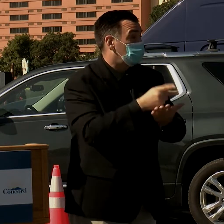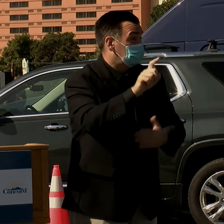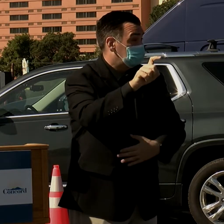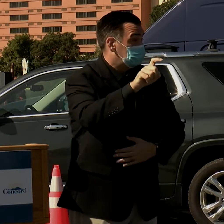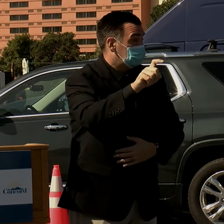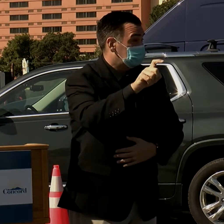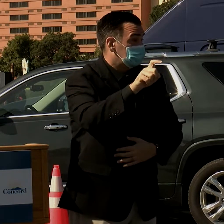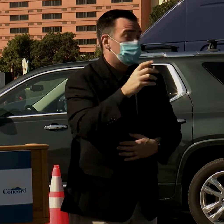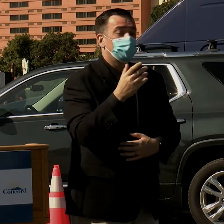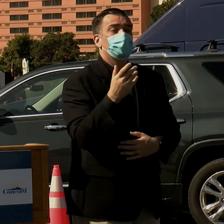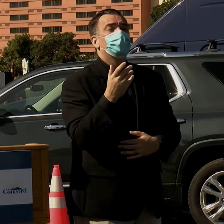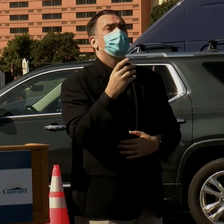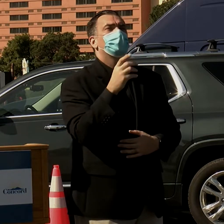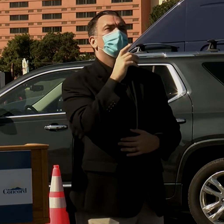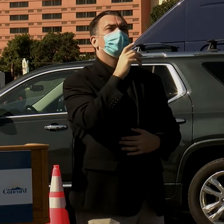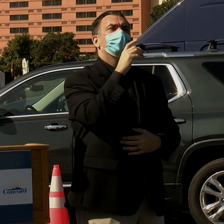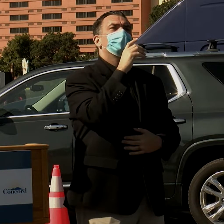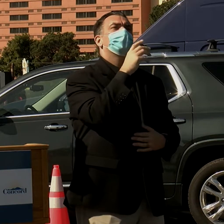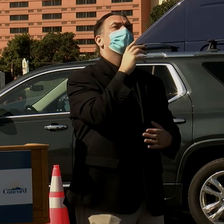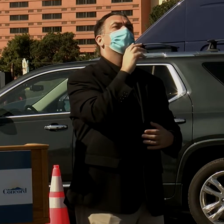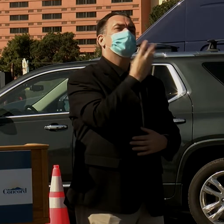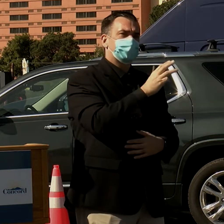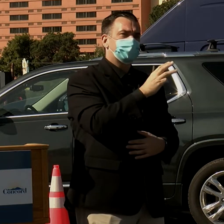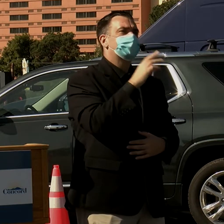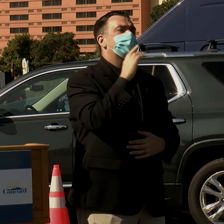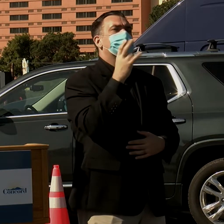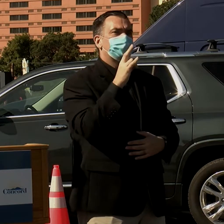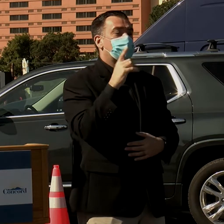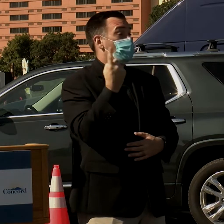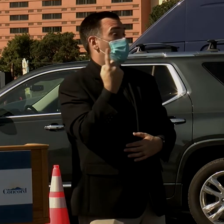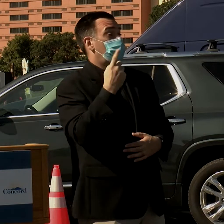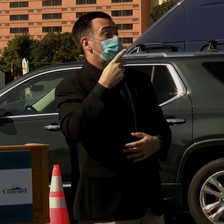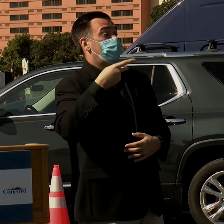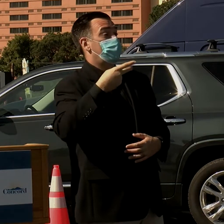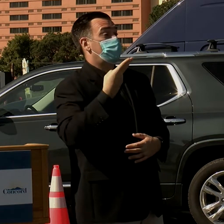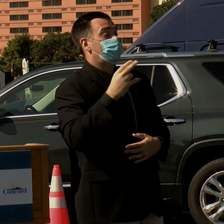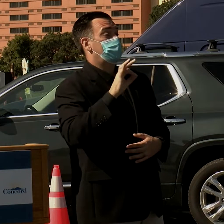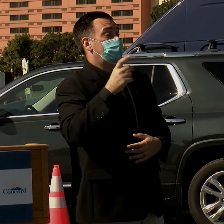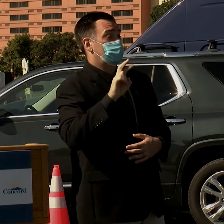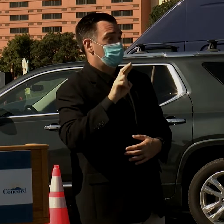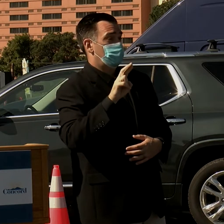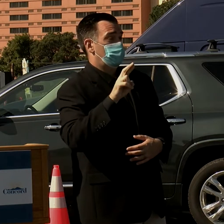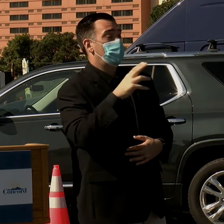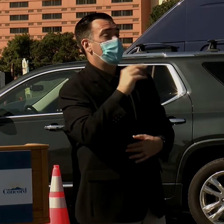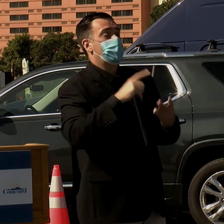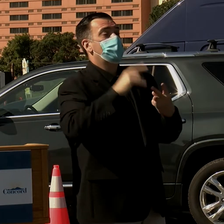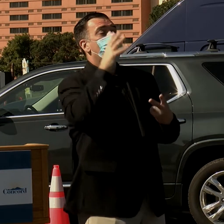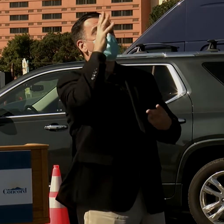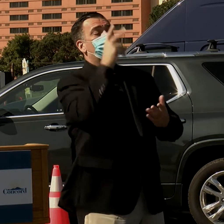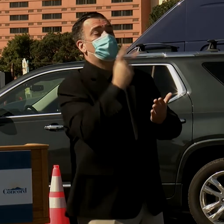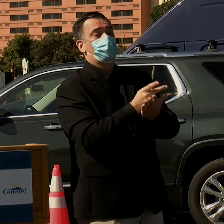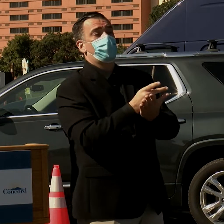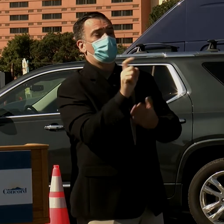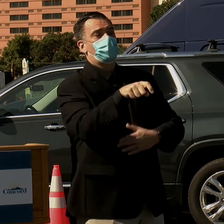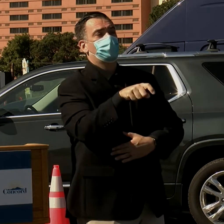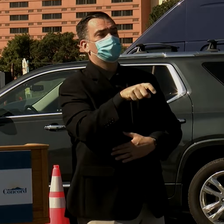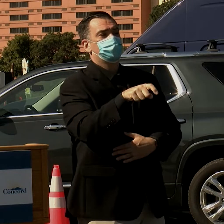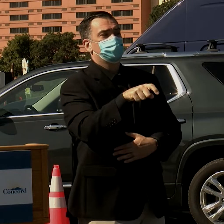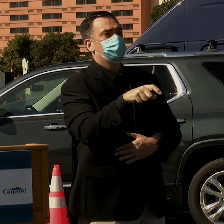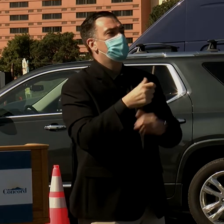Kids 16 and 17 can only get the Pfizer vaccine and they do need their parents approval. That can be done